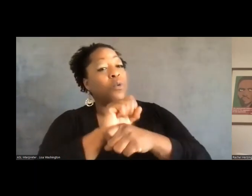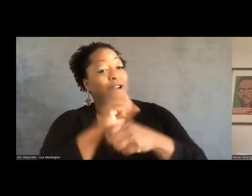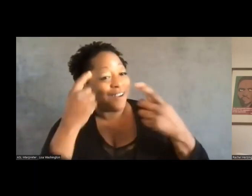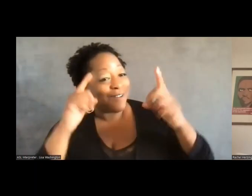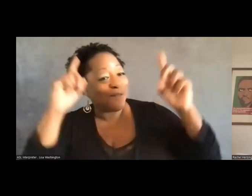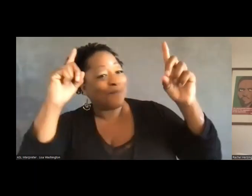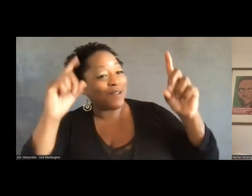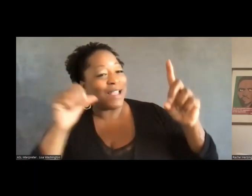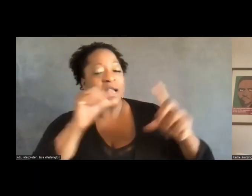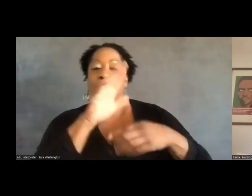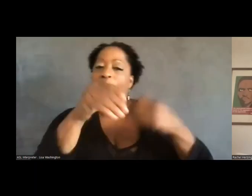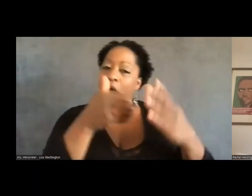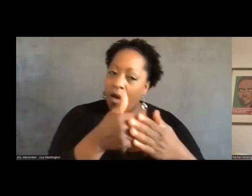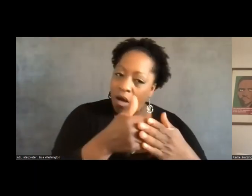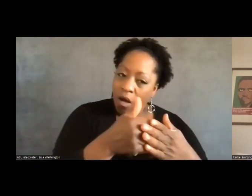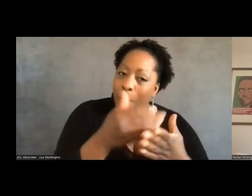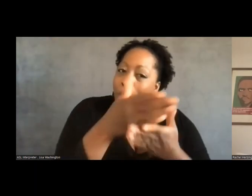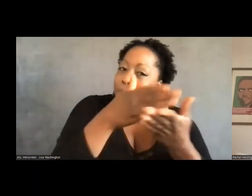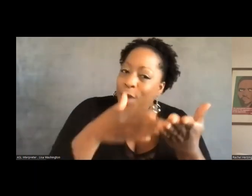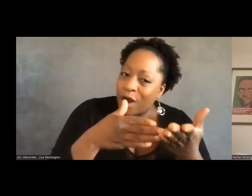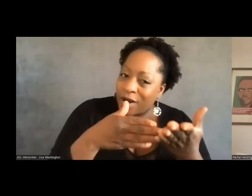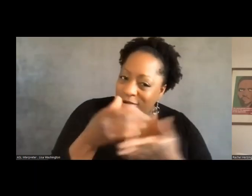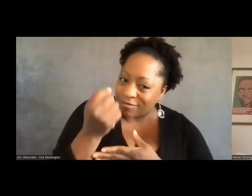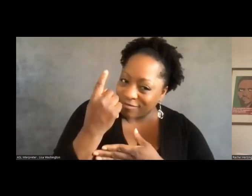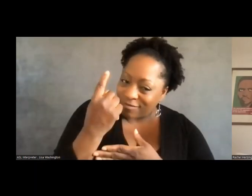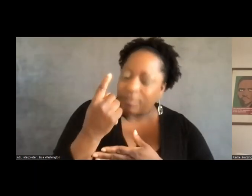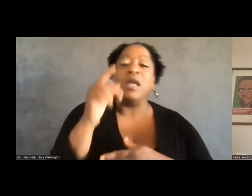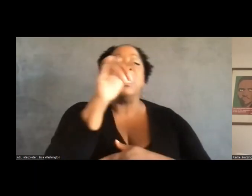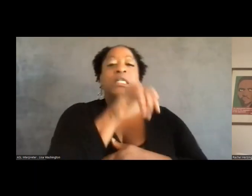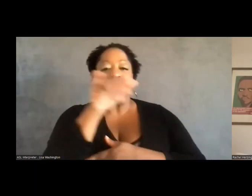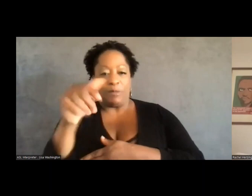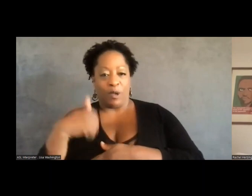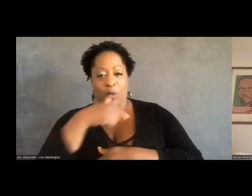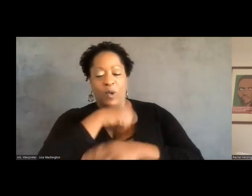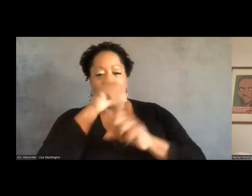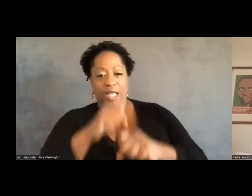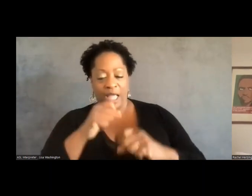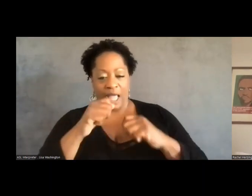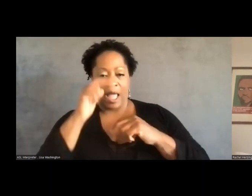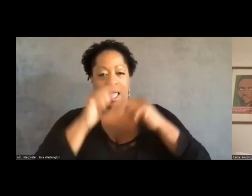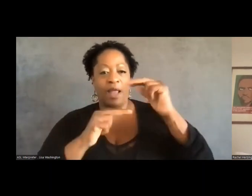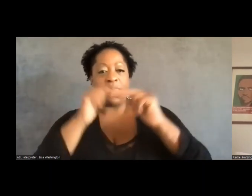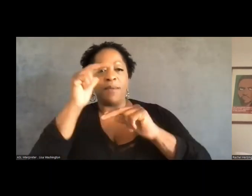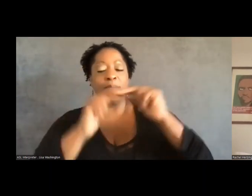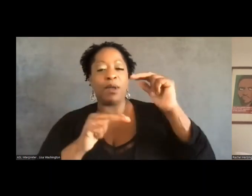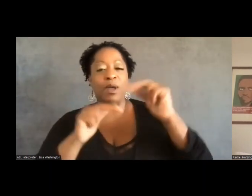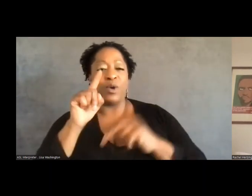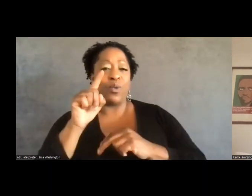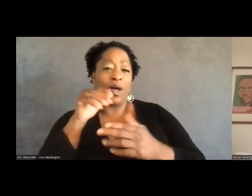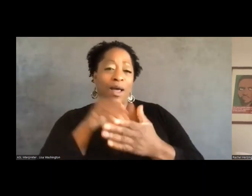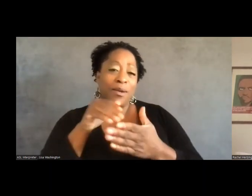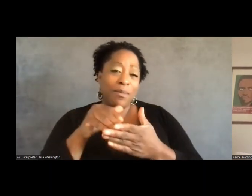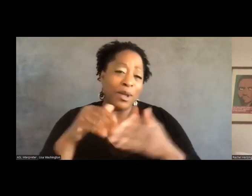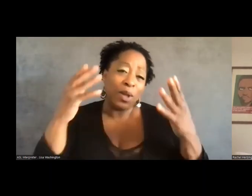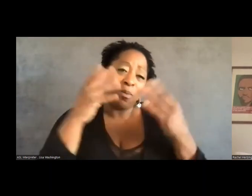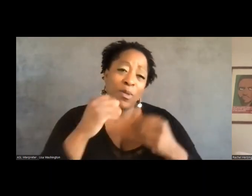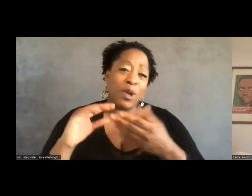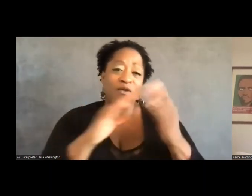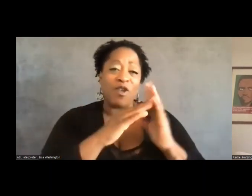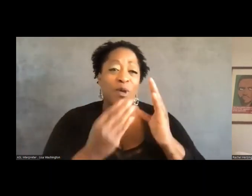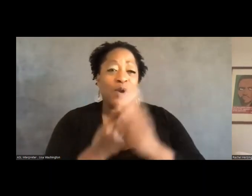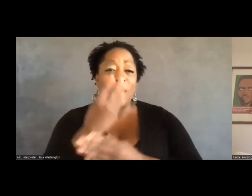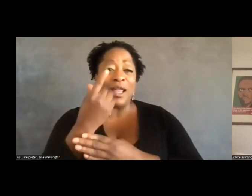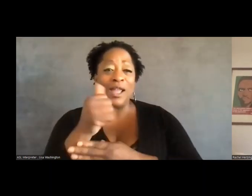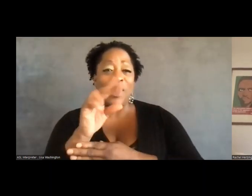of the work, right? Similarly, um, you know, we can build a million beautiful community gardens,